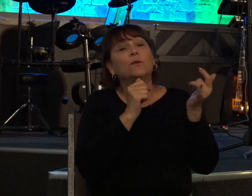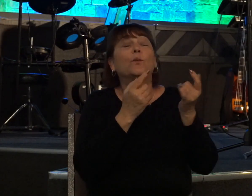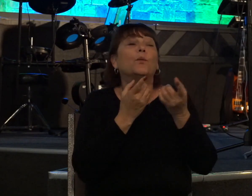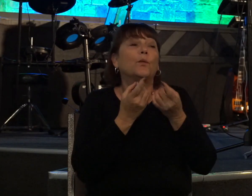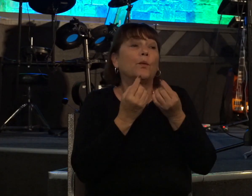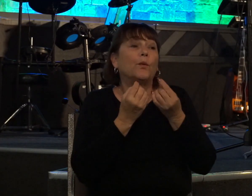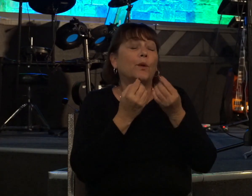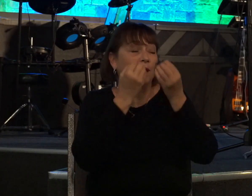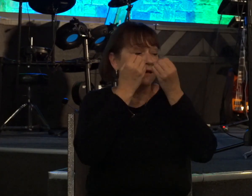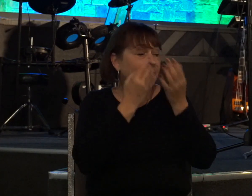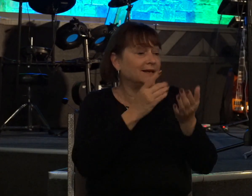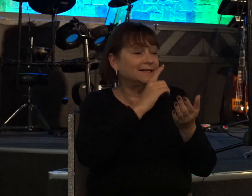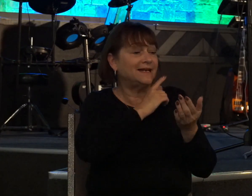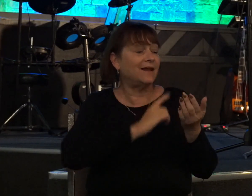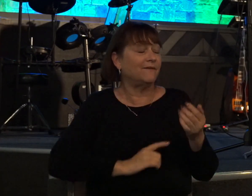tells david a parable